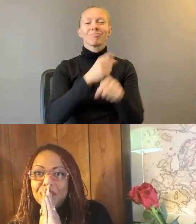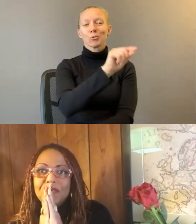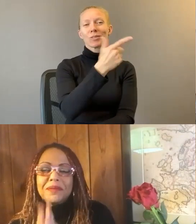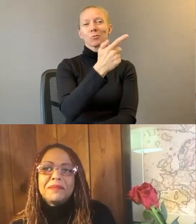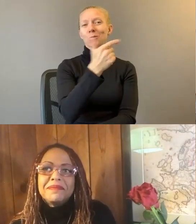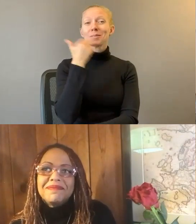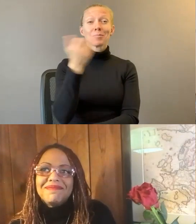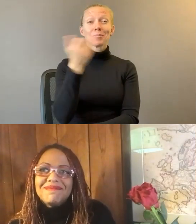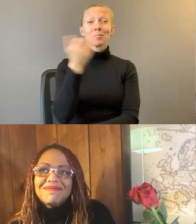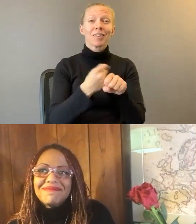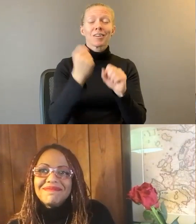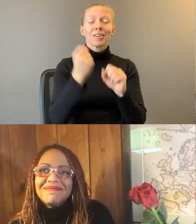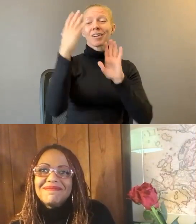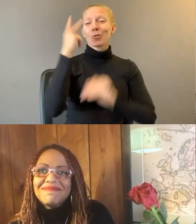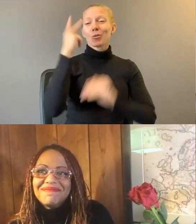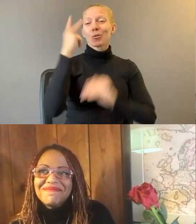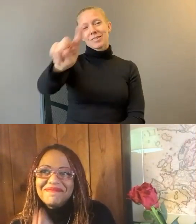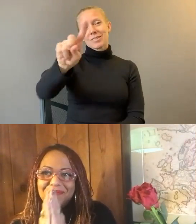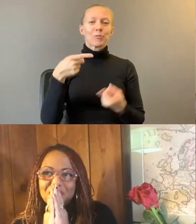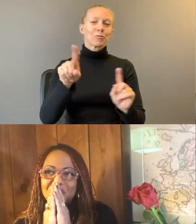in February. Have a good rest of your Sunday.